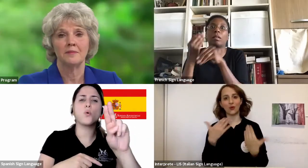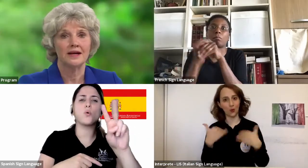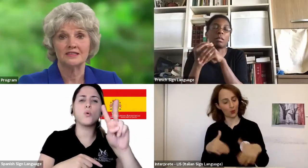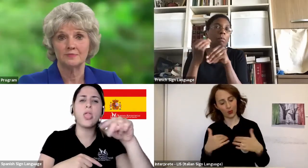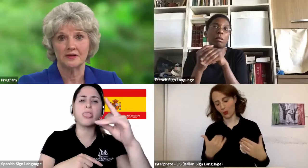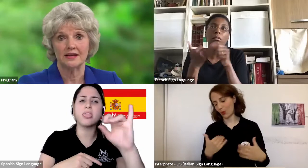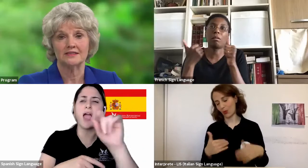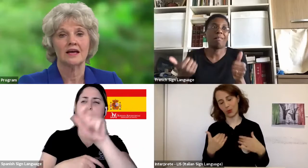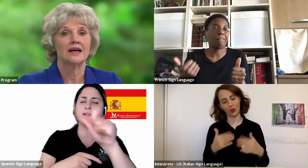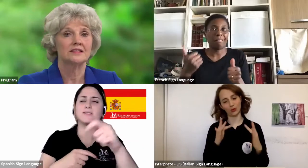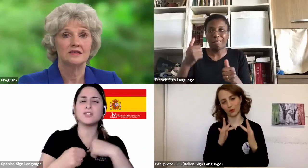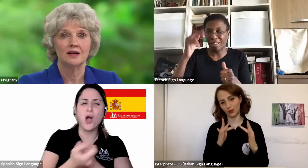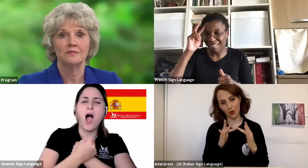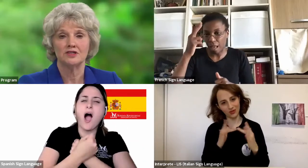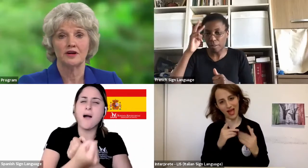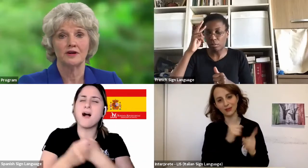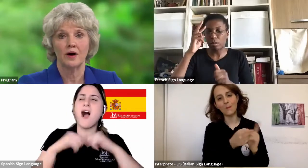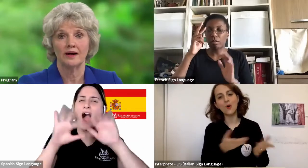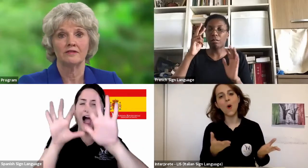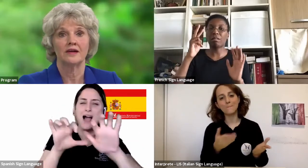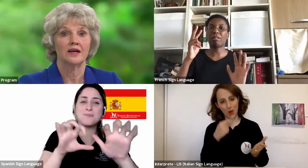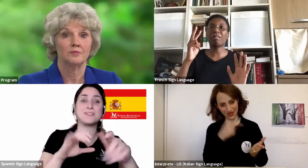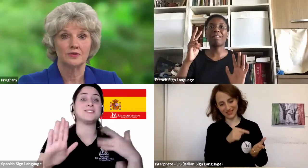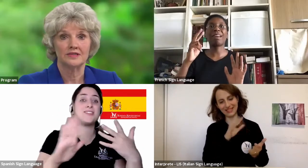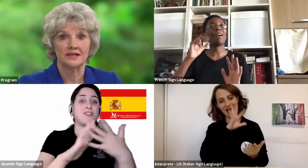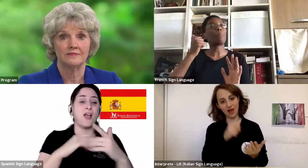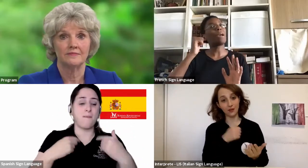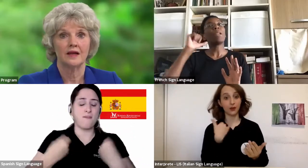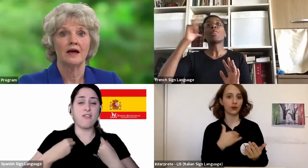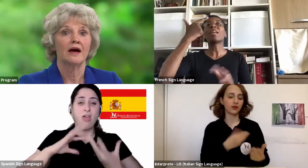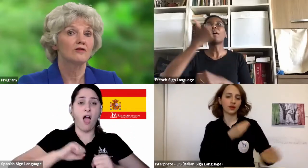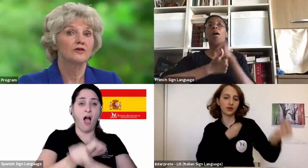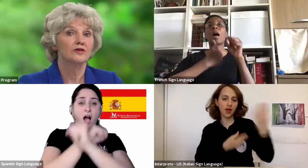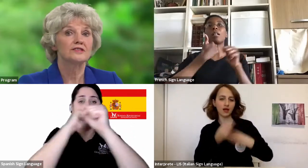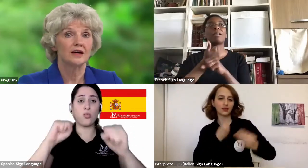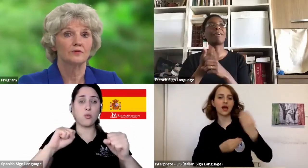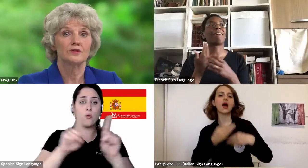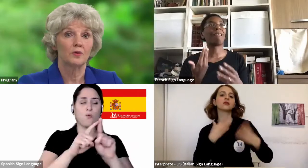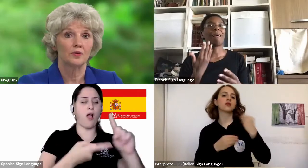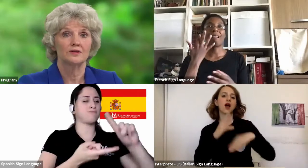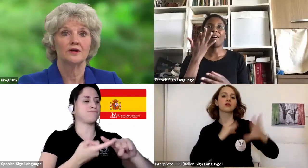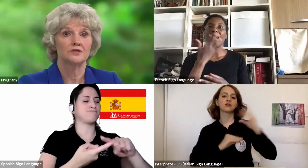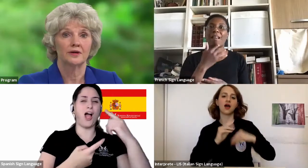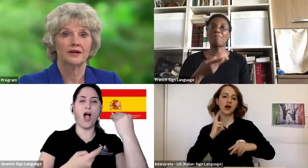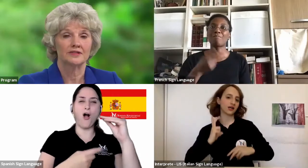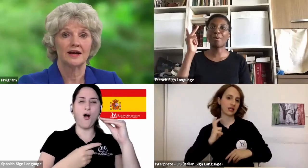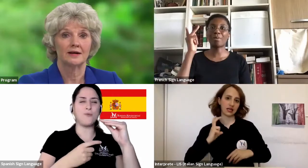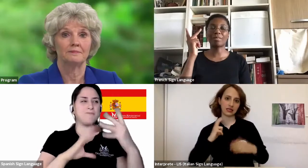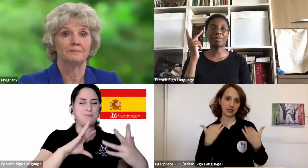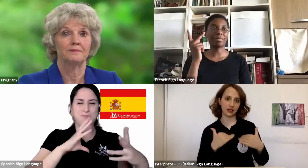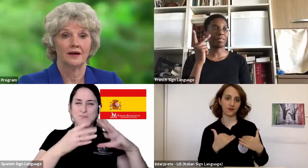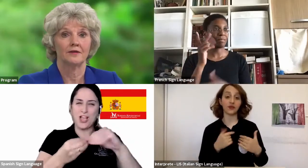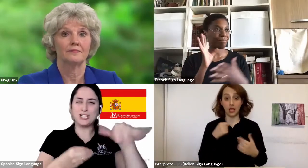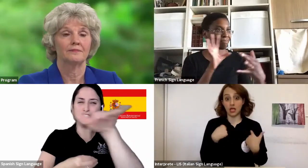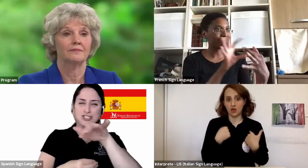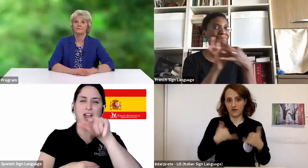by my experience as a young missionary wife in Burundi. Our first son was born during our time